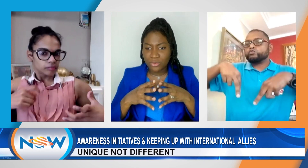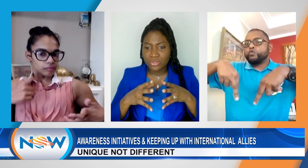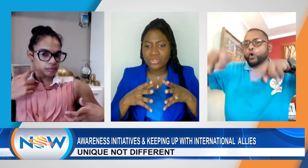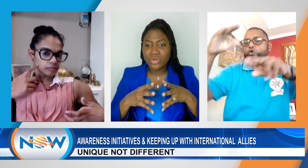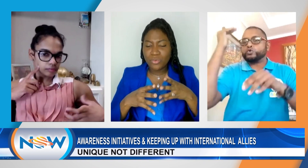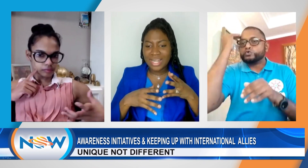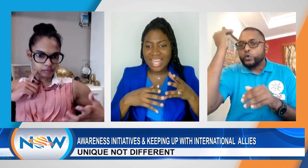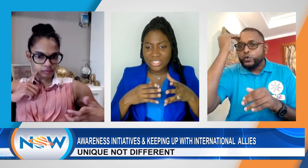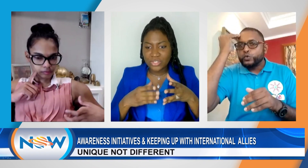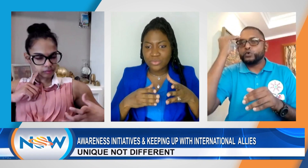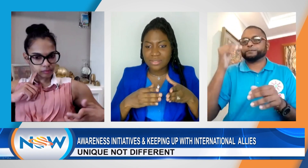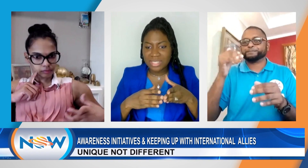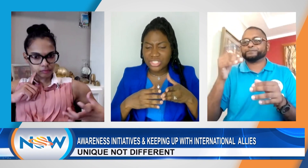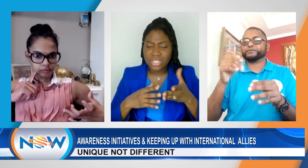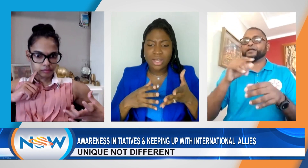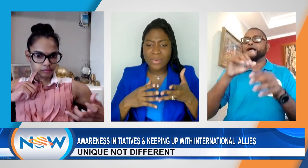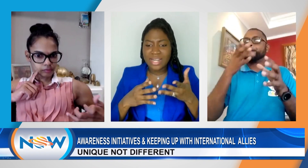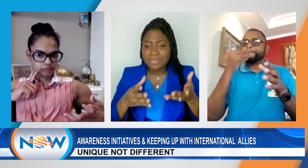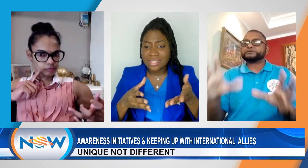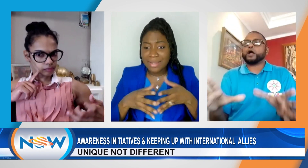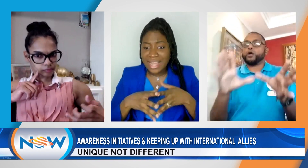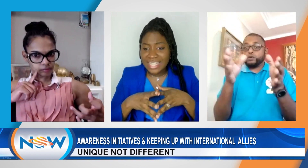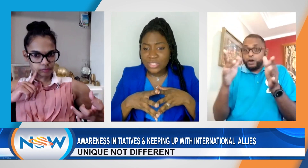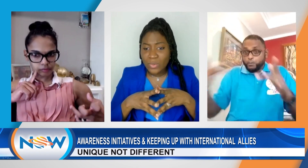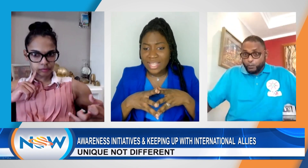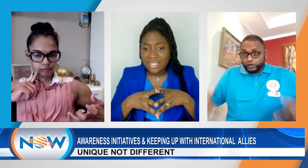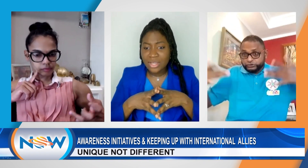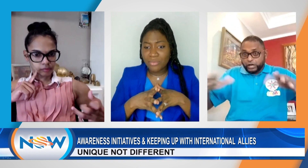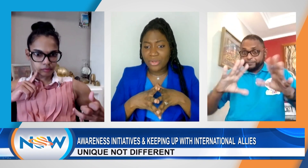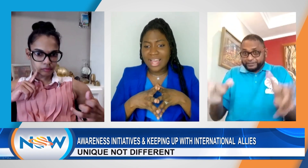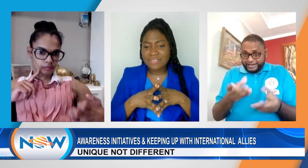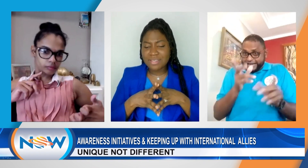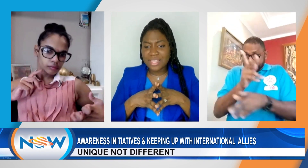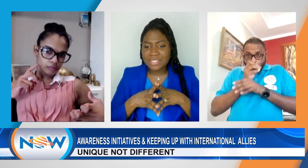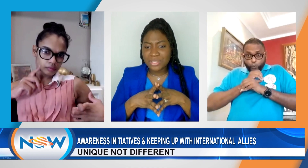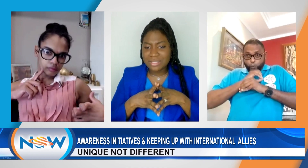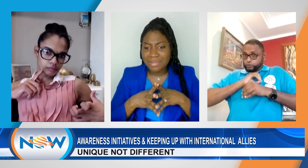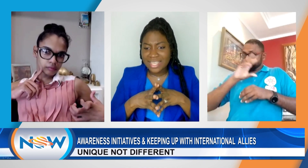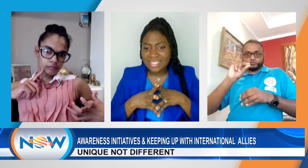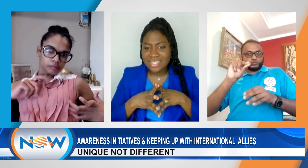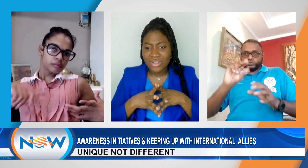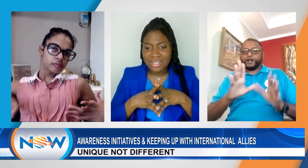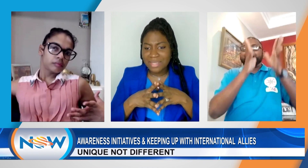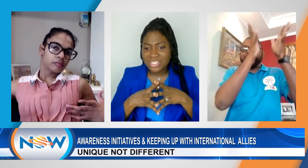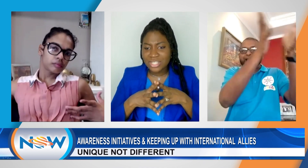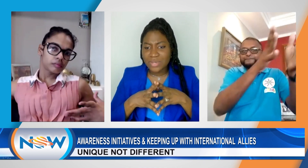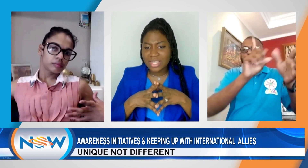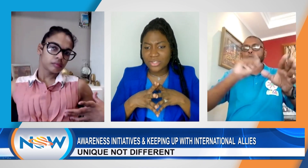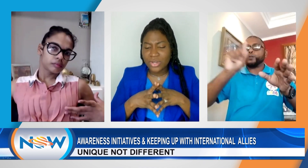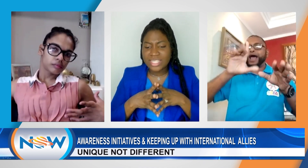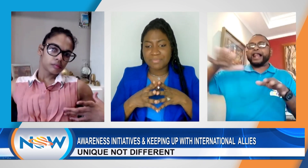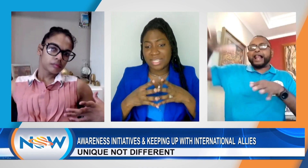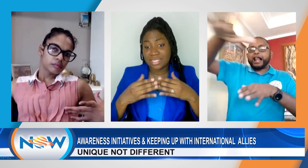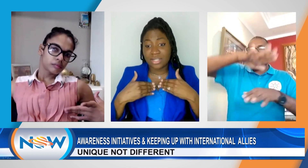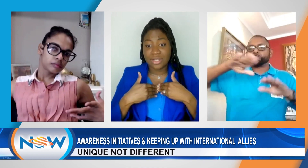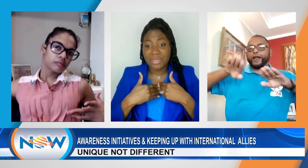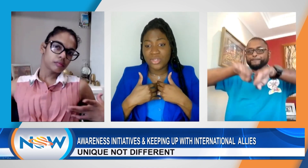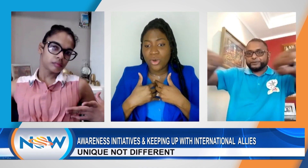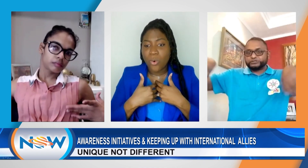those who would like to use the beach when it comes to the blind as well. We're going to have some things put in place on the beach as well, you know, it's, but it's not going to be your